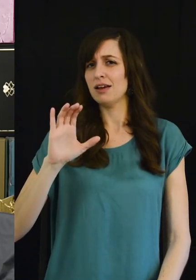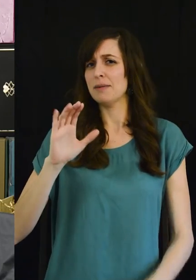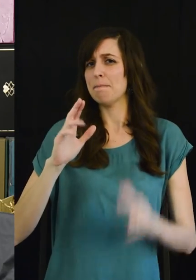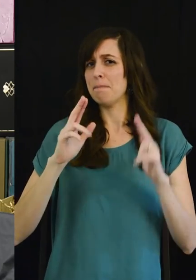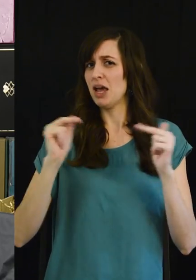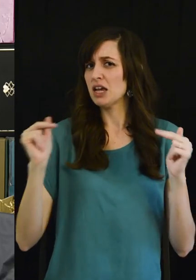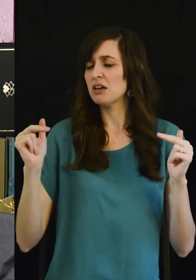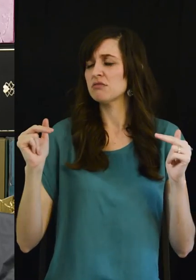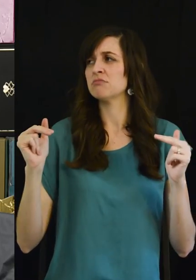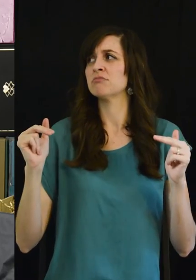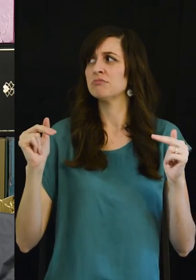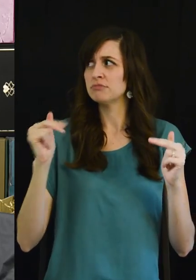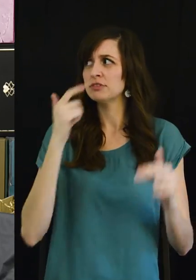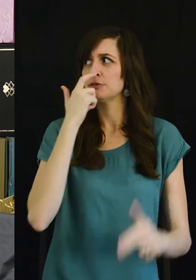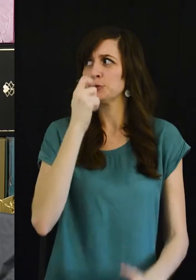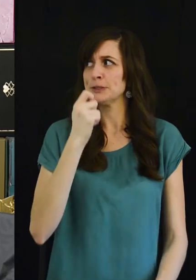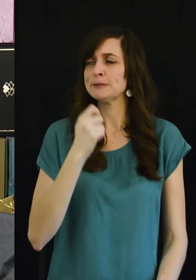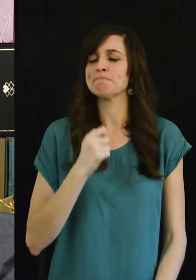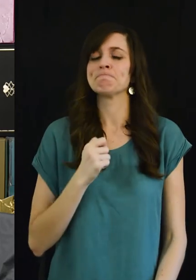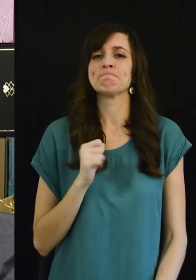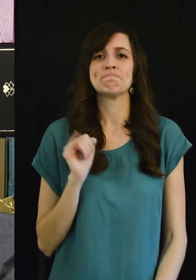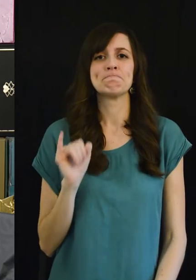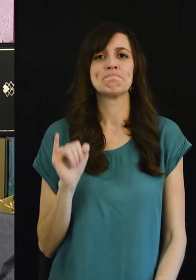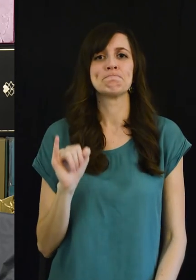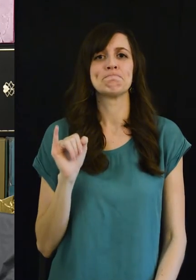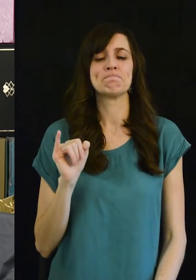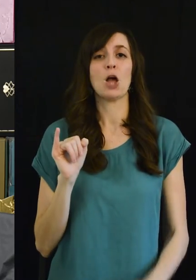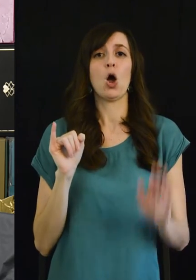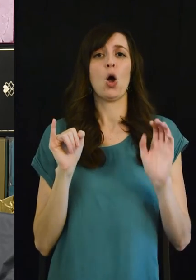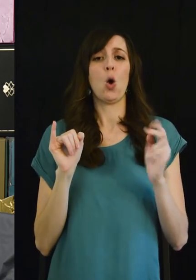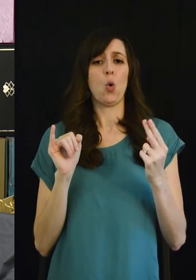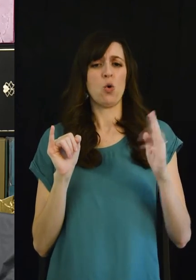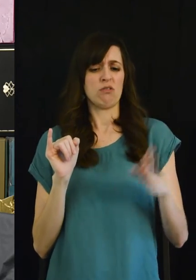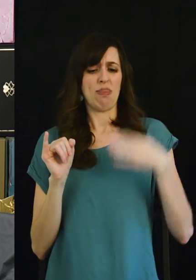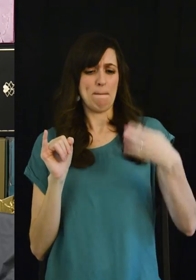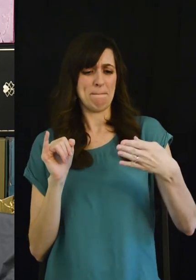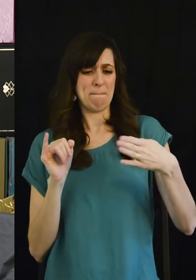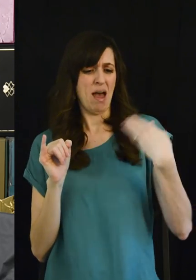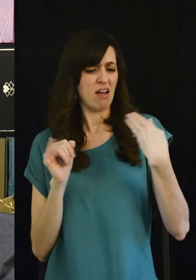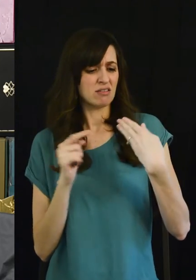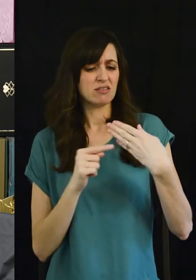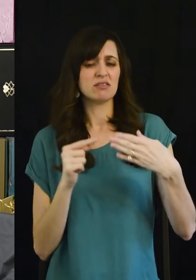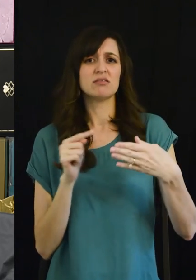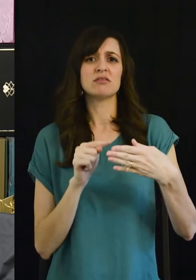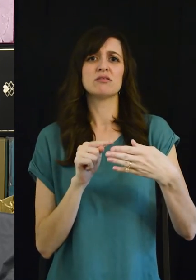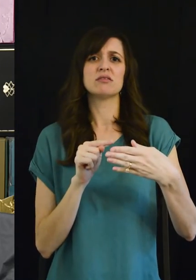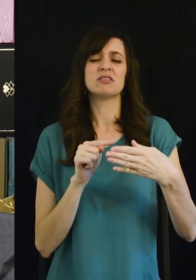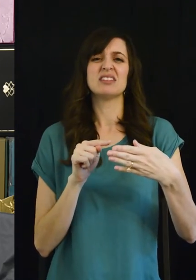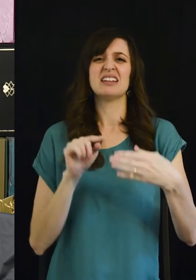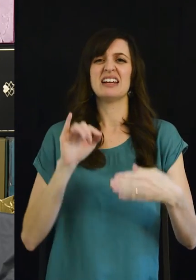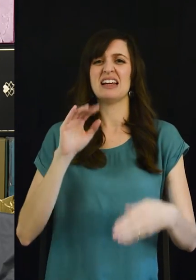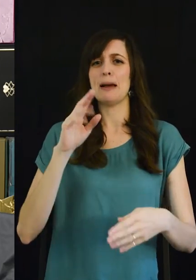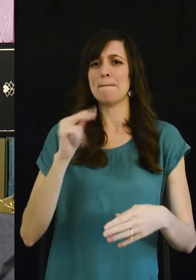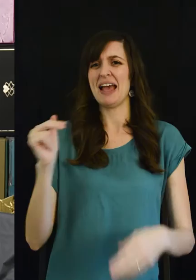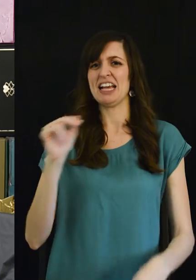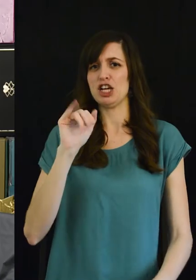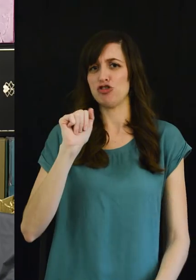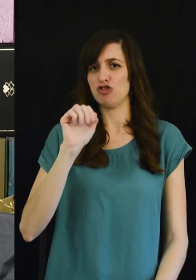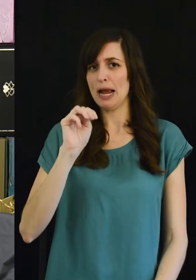bacon bacon recipe oh my gosh oh and bacon is this a different bacon jam